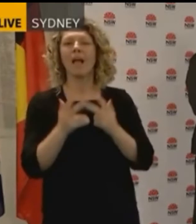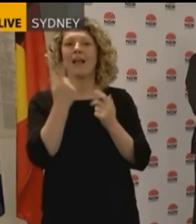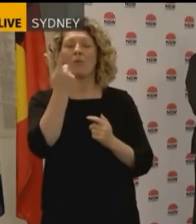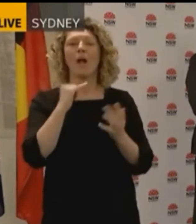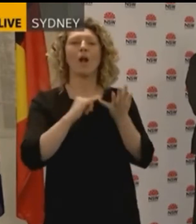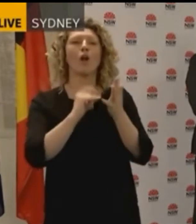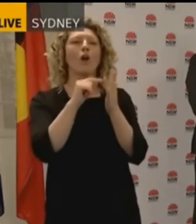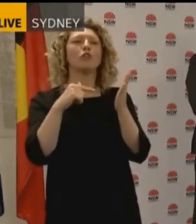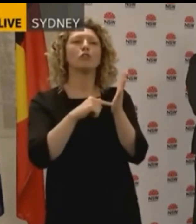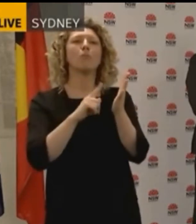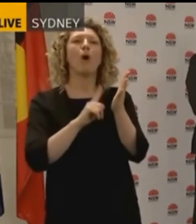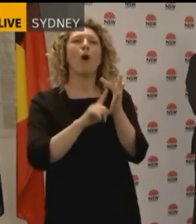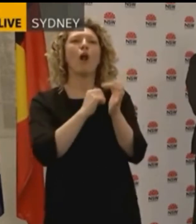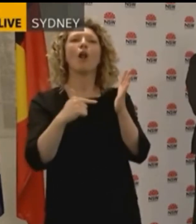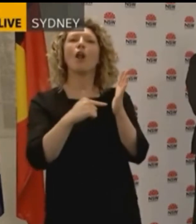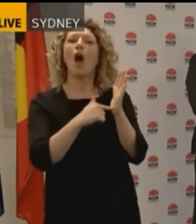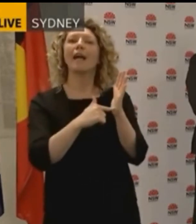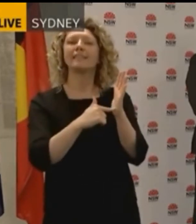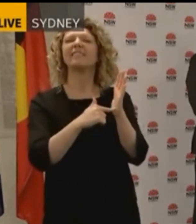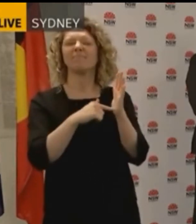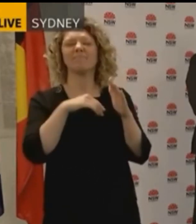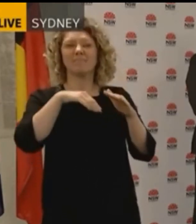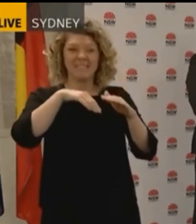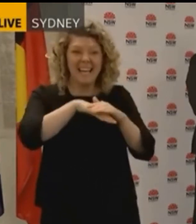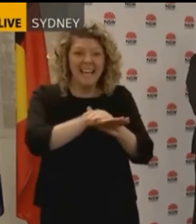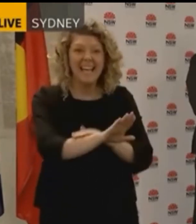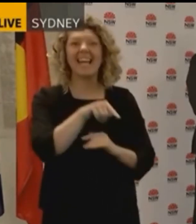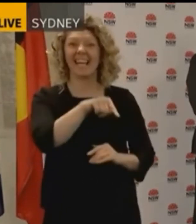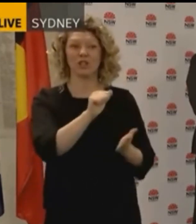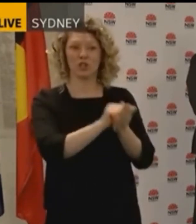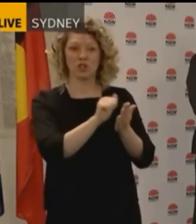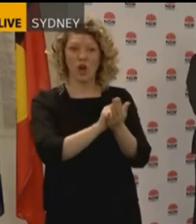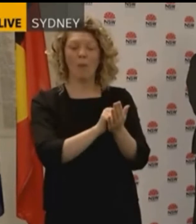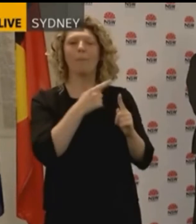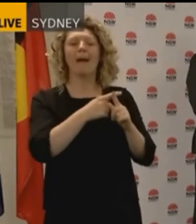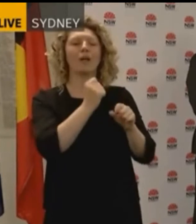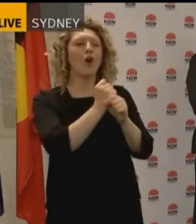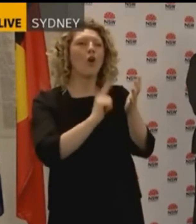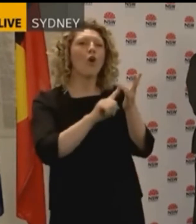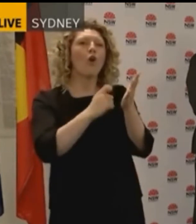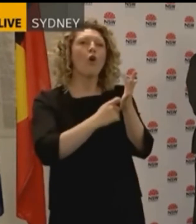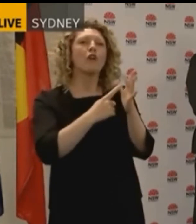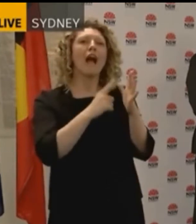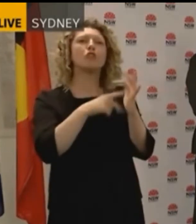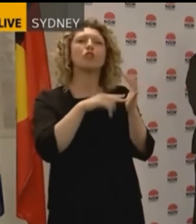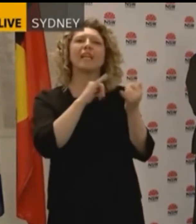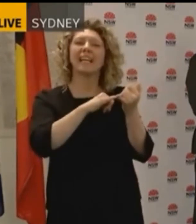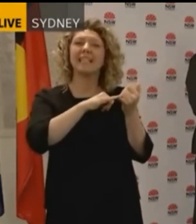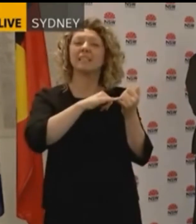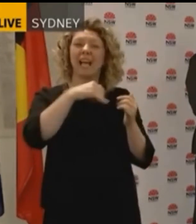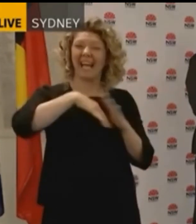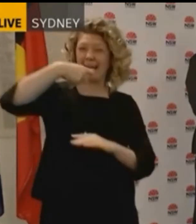Plaza, 147 Queen Street, Campbelltown, 208 Queen Street September